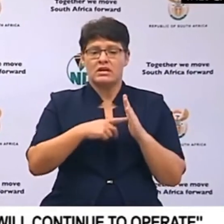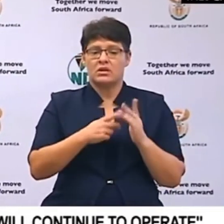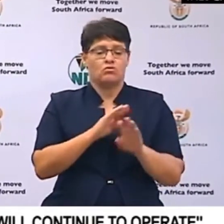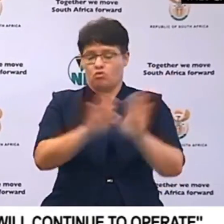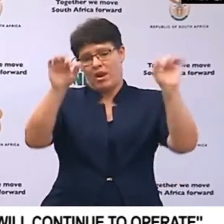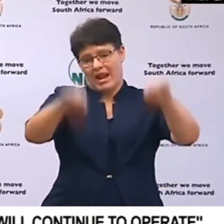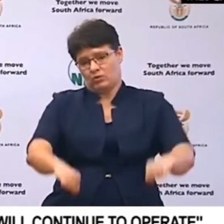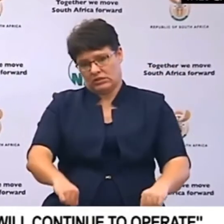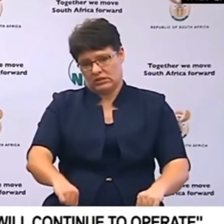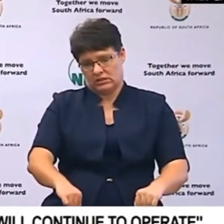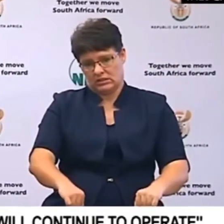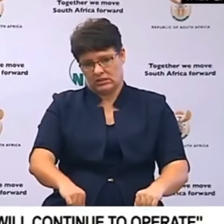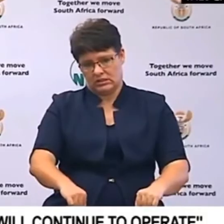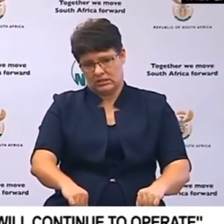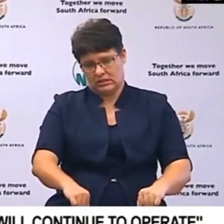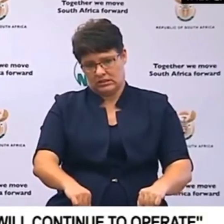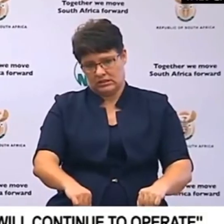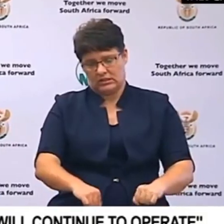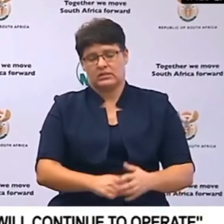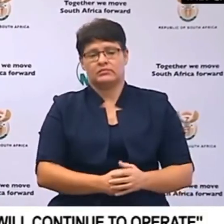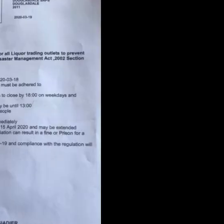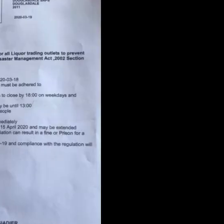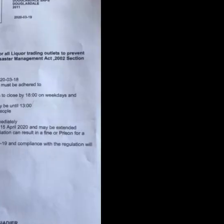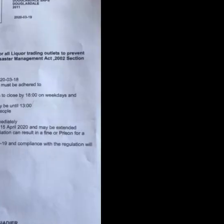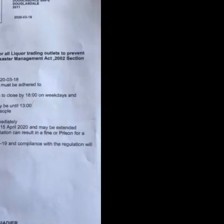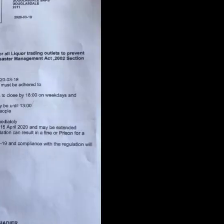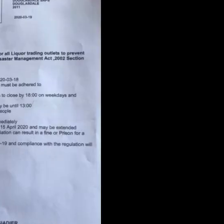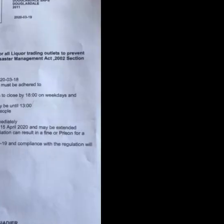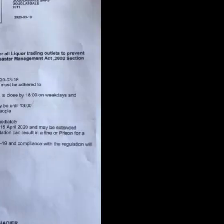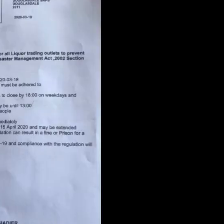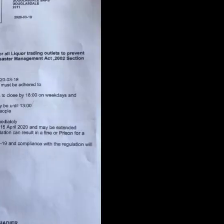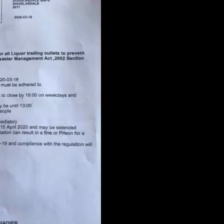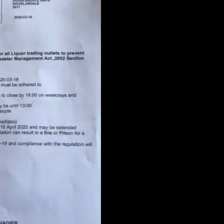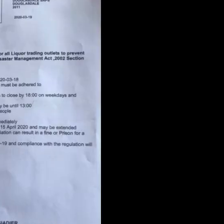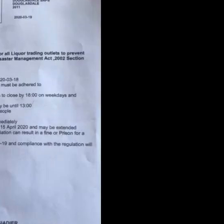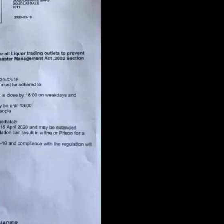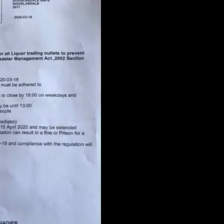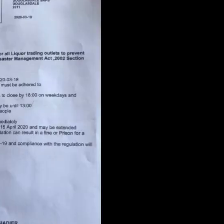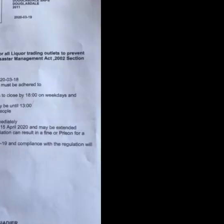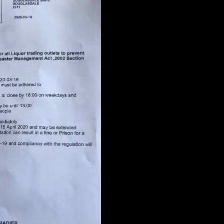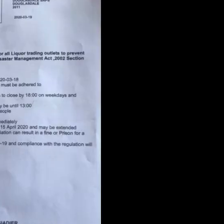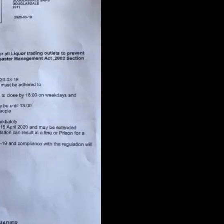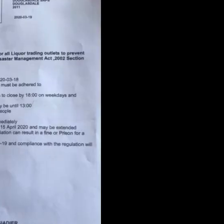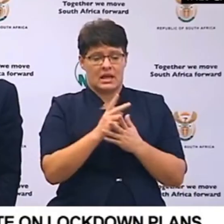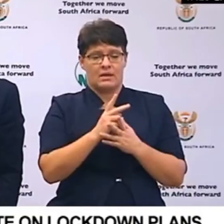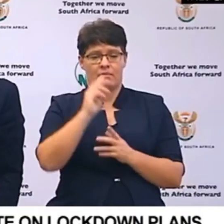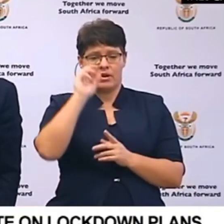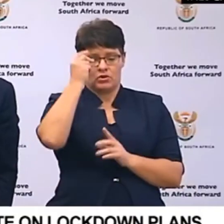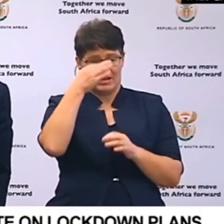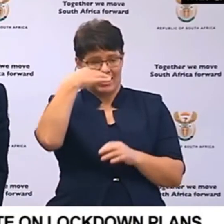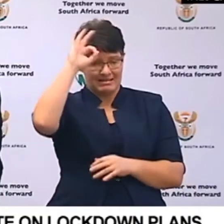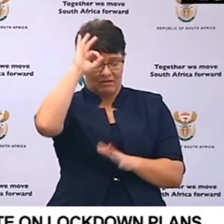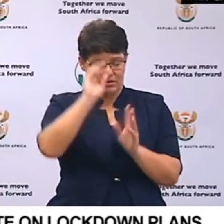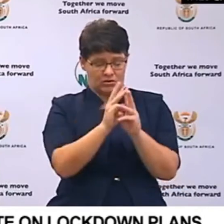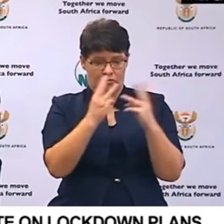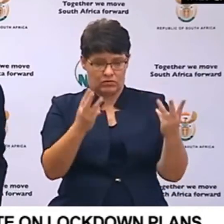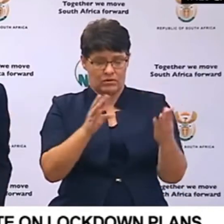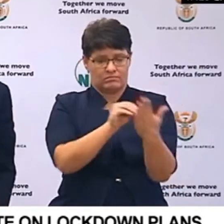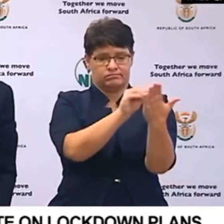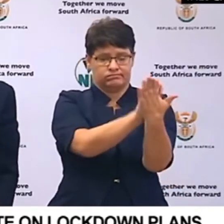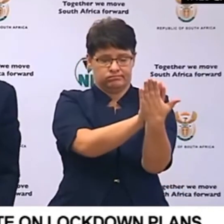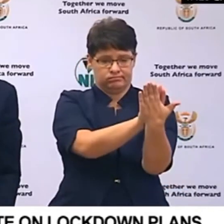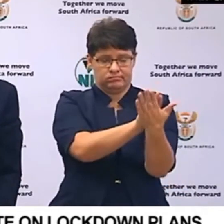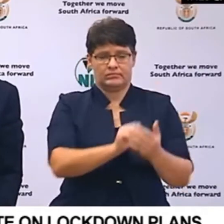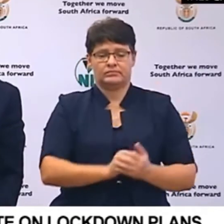places